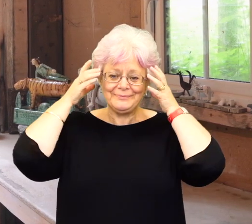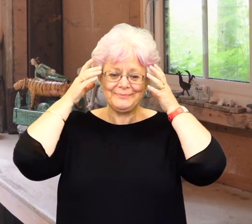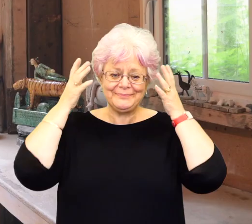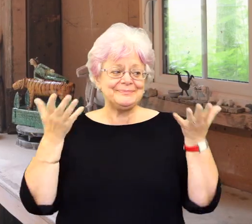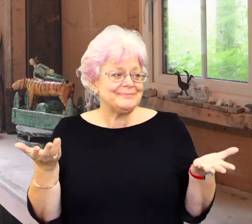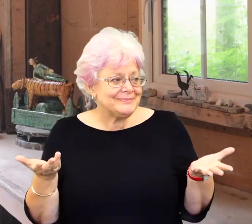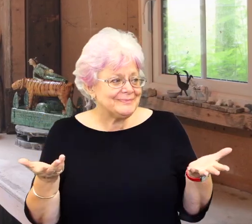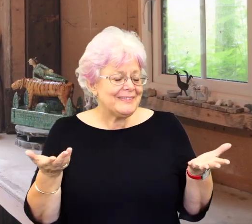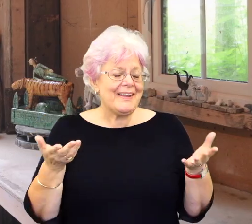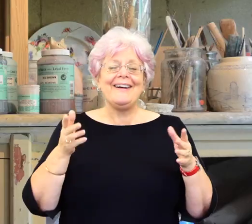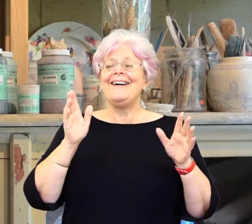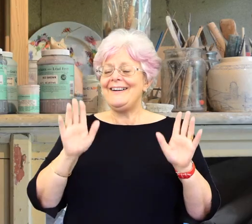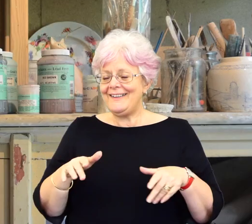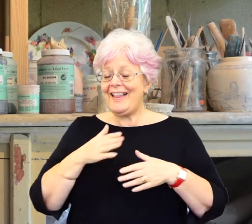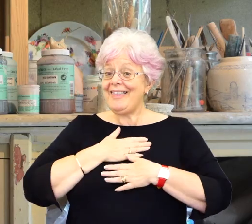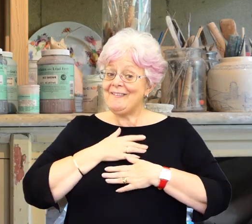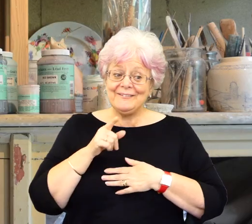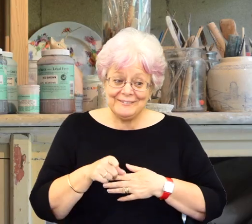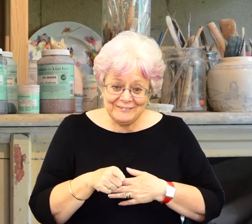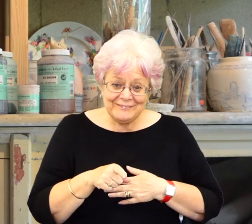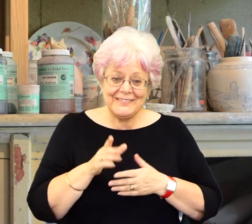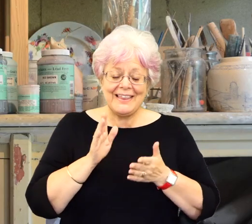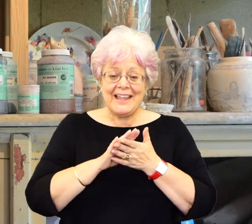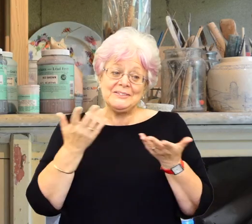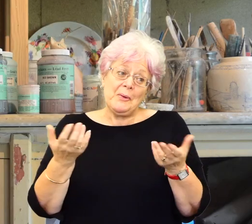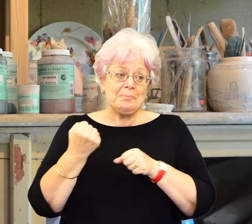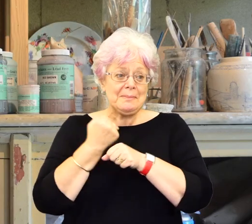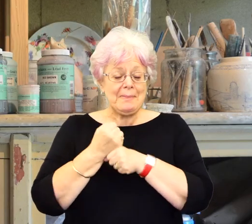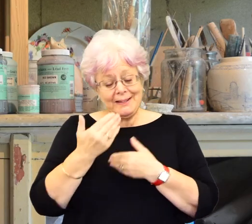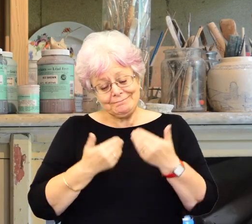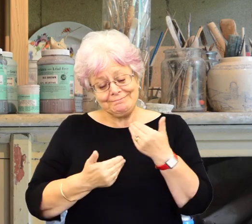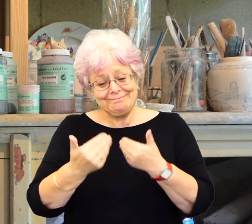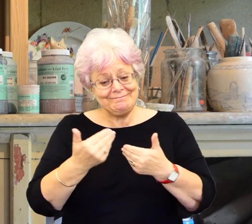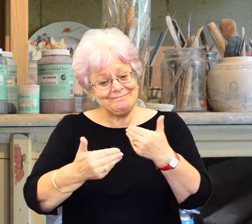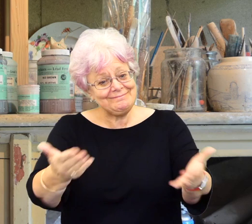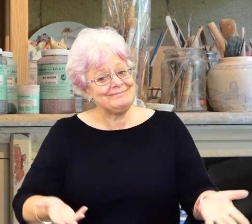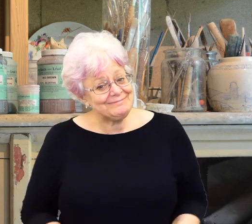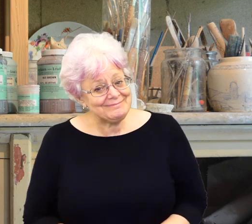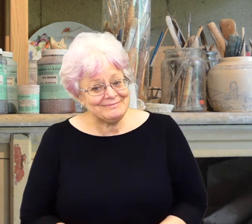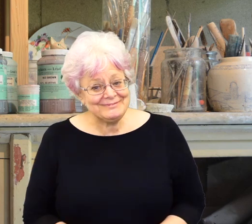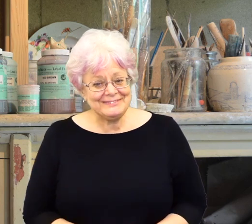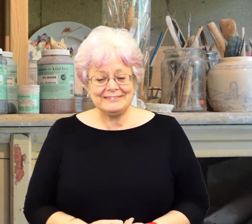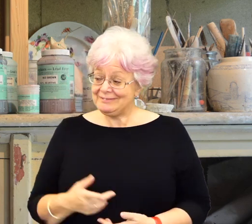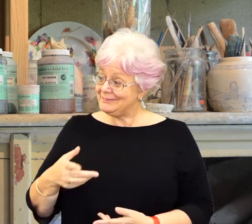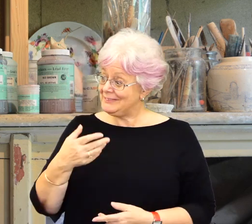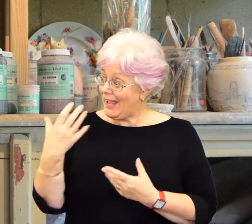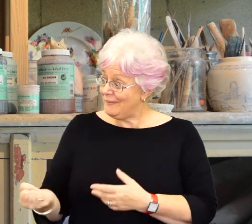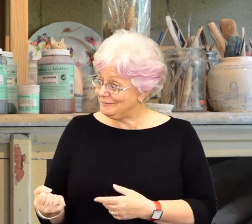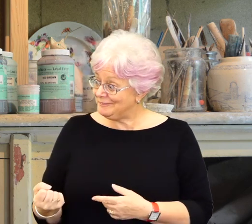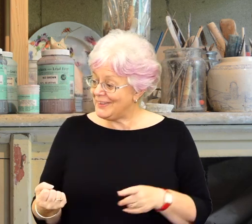time I've touched anything like that and I just loved it. And ever since then I've just been making things in clay, real clay out there after that.